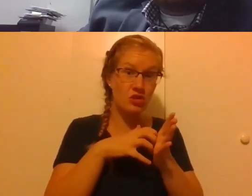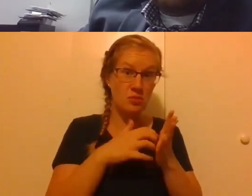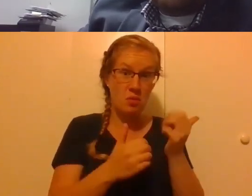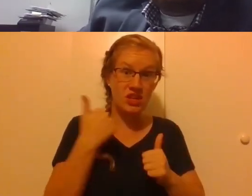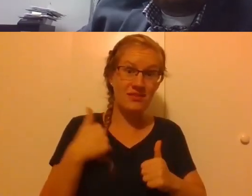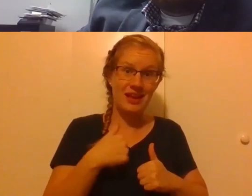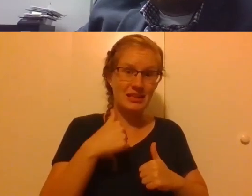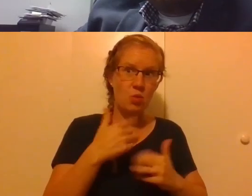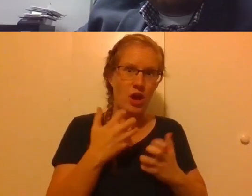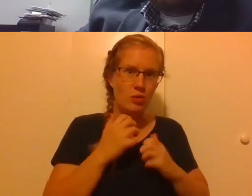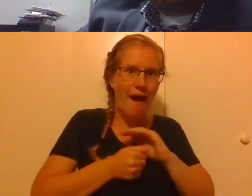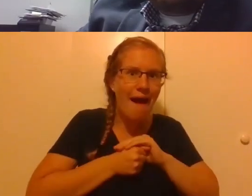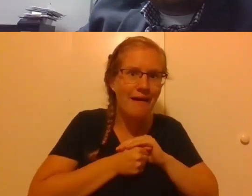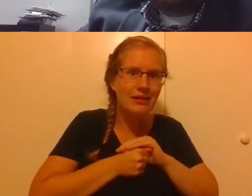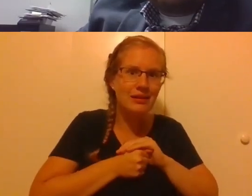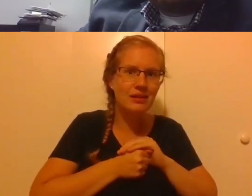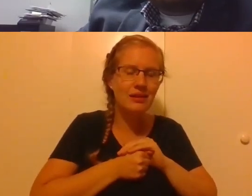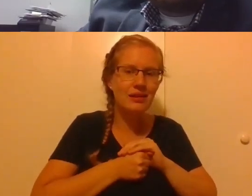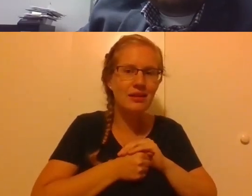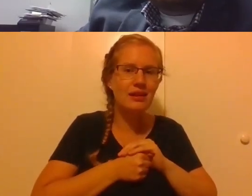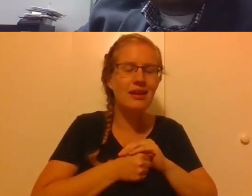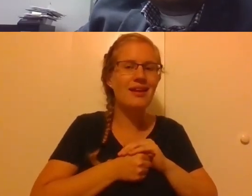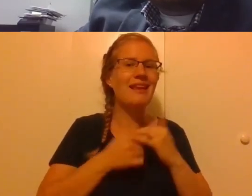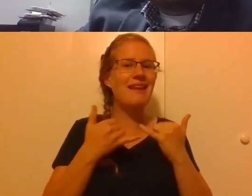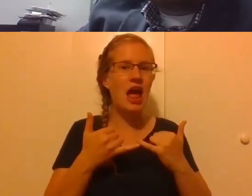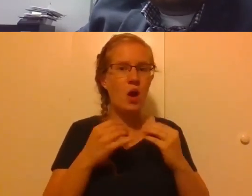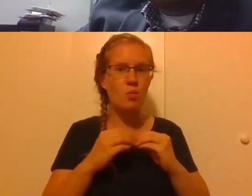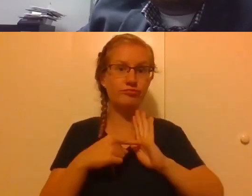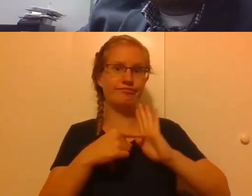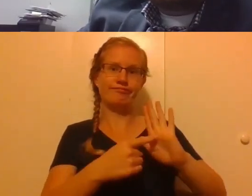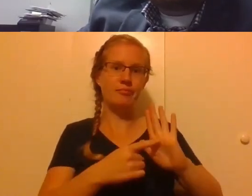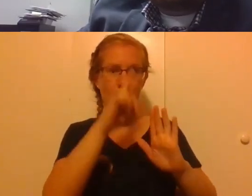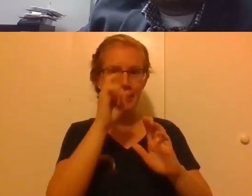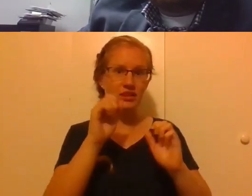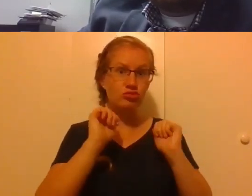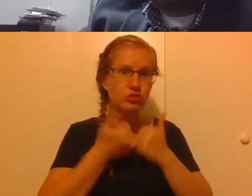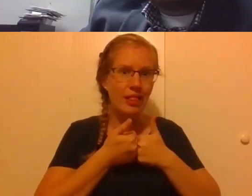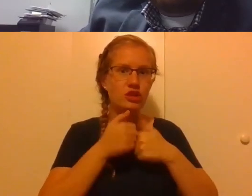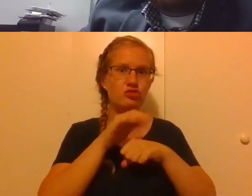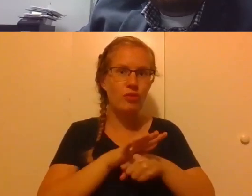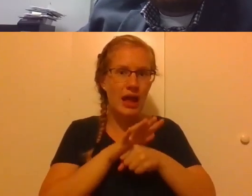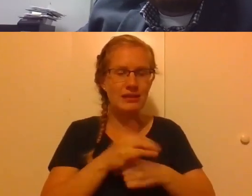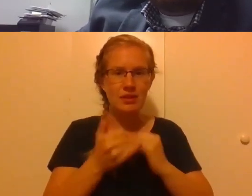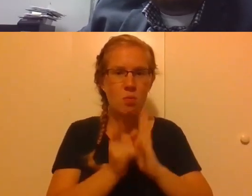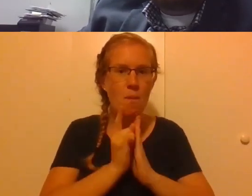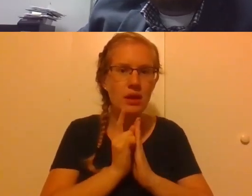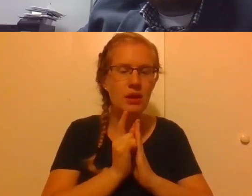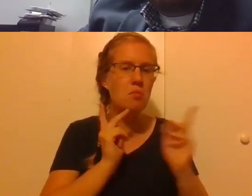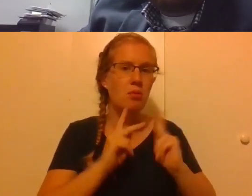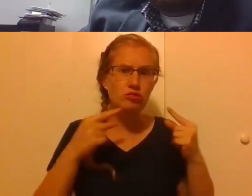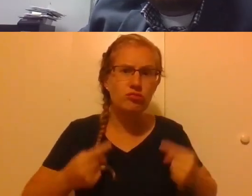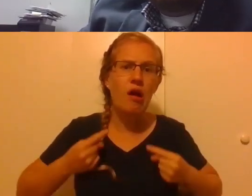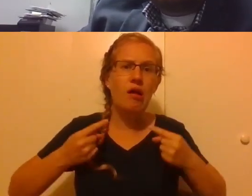occasion to hide more frequently is more, is more on the surface because of the challenge and stress of this, you know, this moment people are